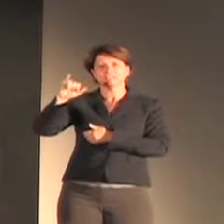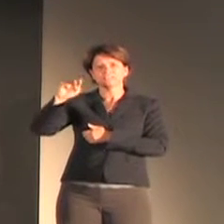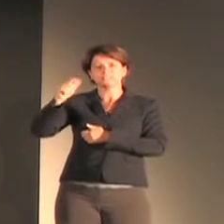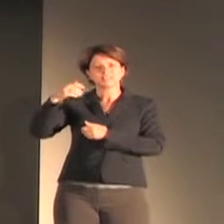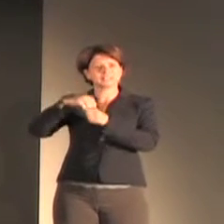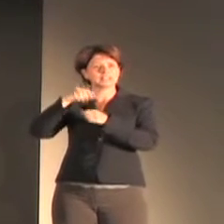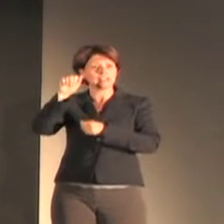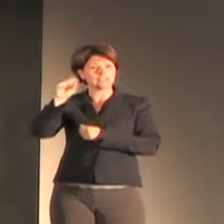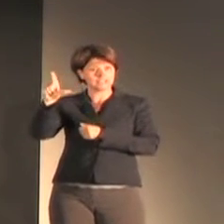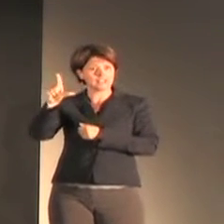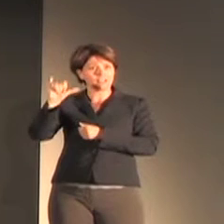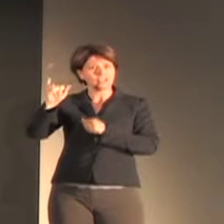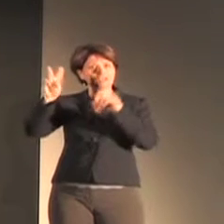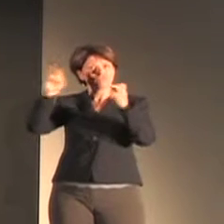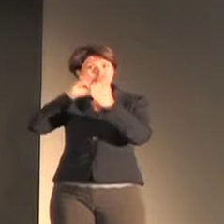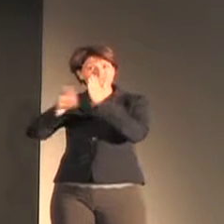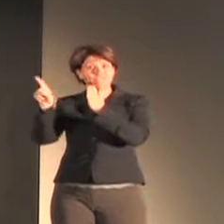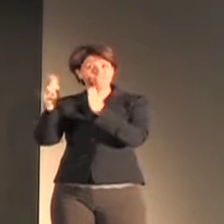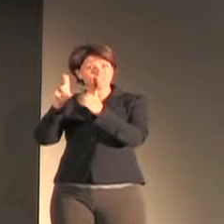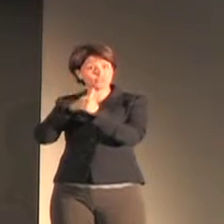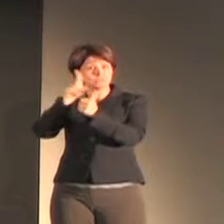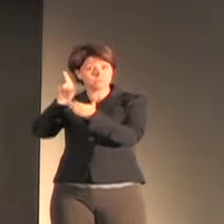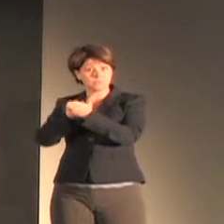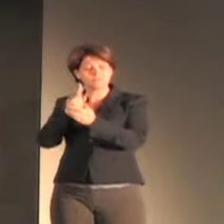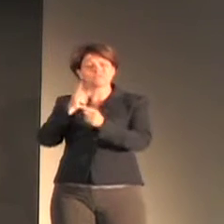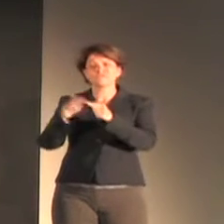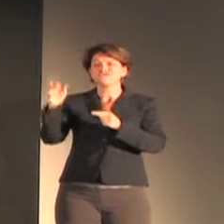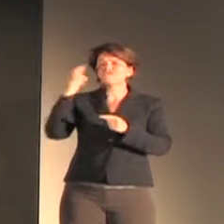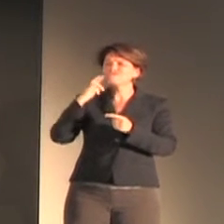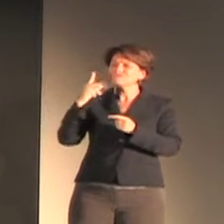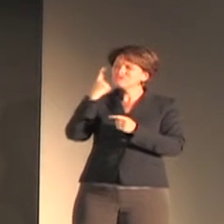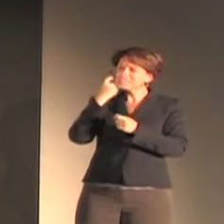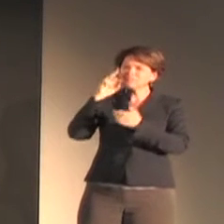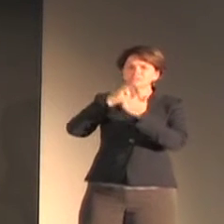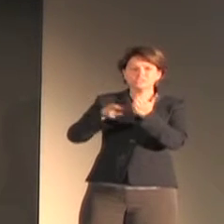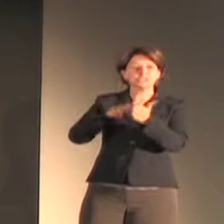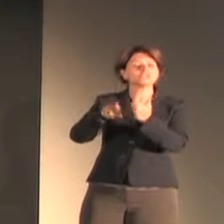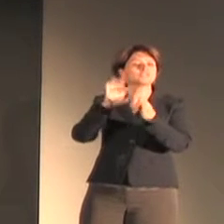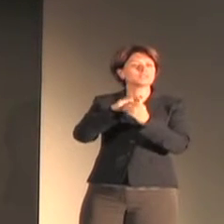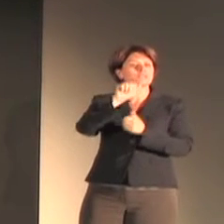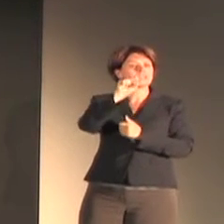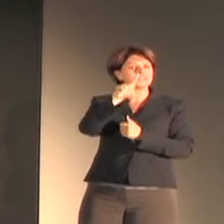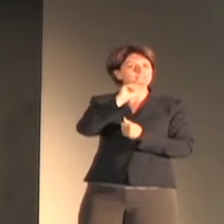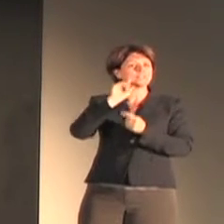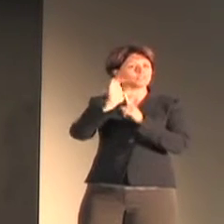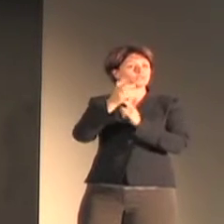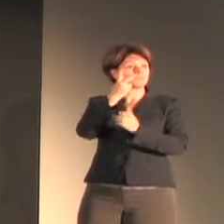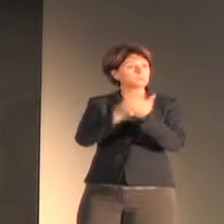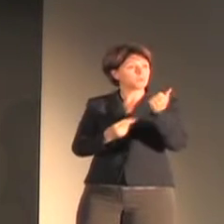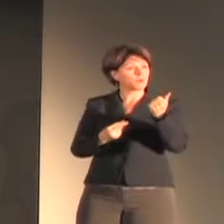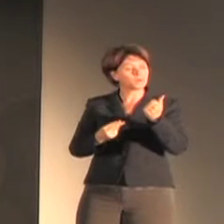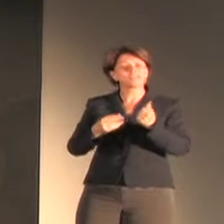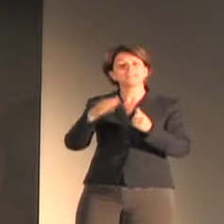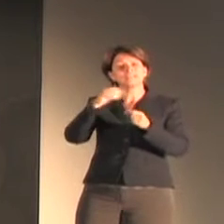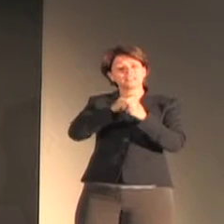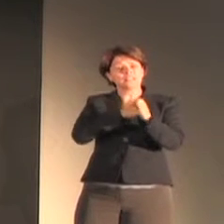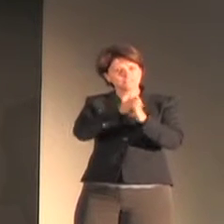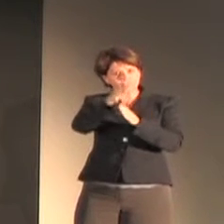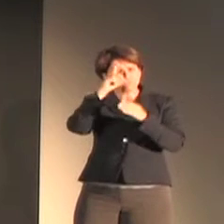to her recent work on ASL and Deaf culture, and in the exciting and developing field of the linguistics of emerging